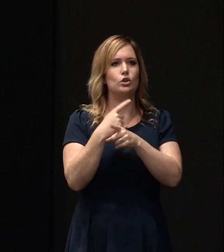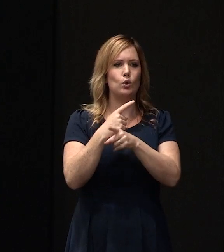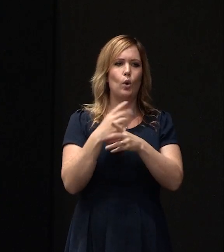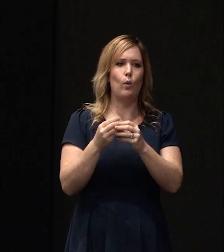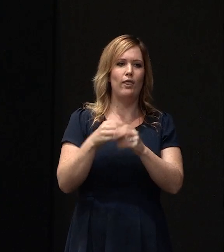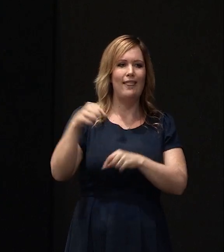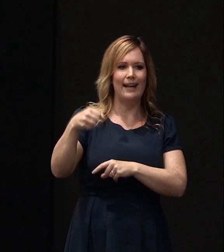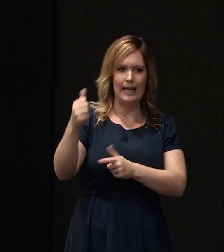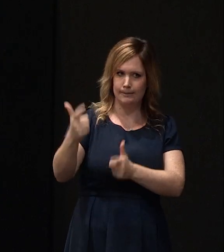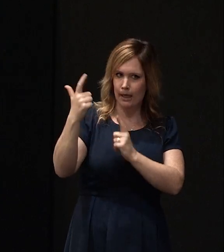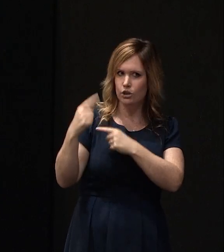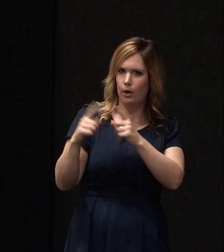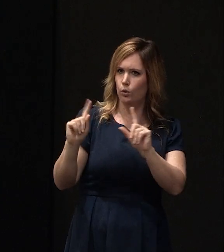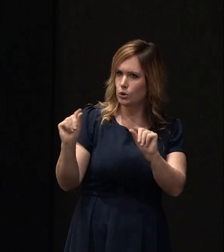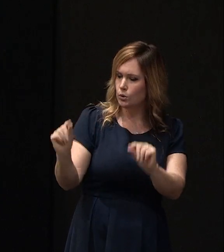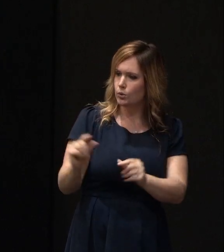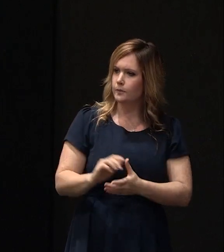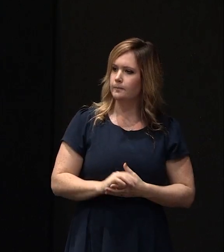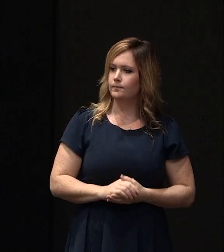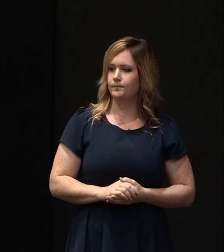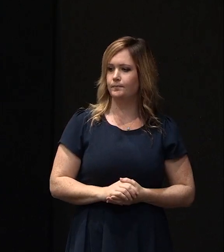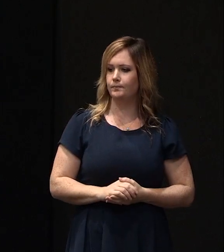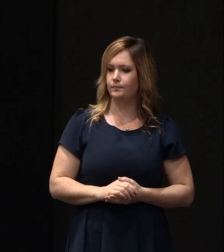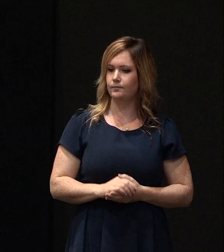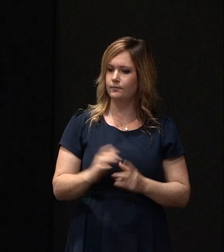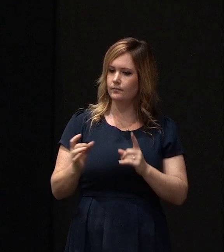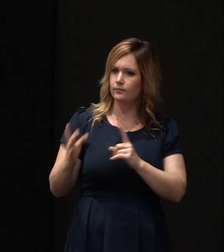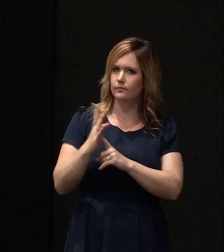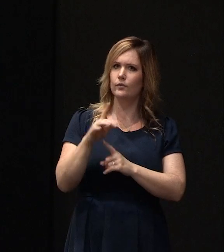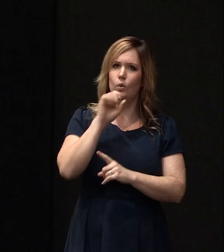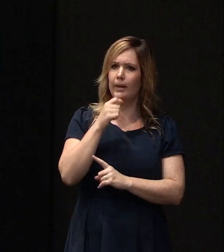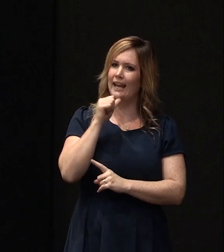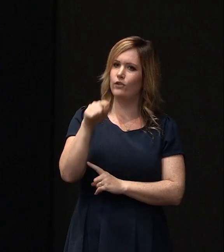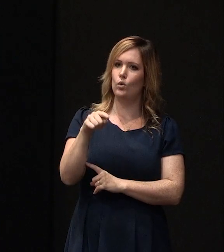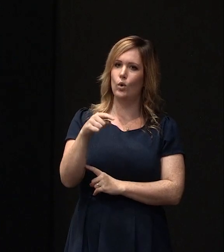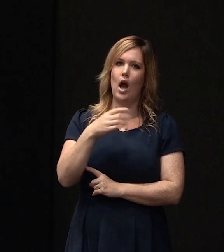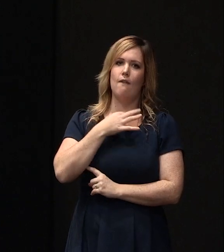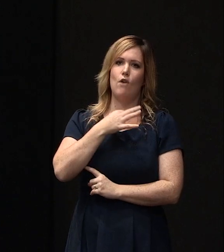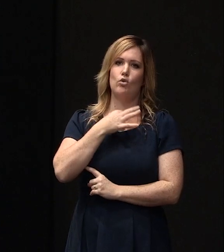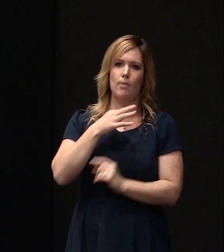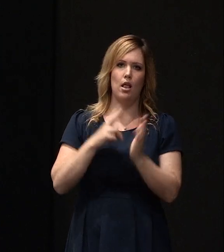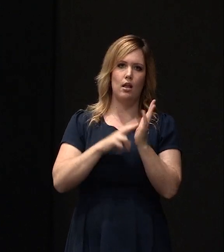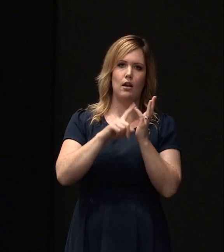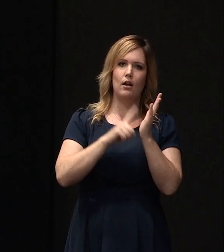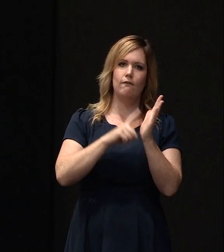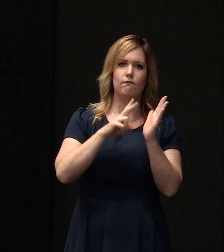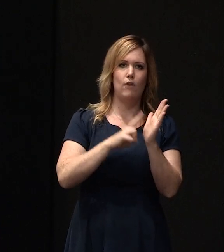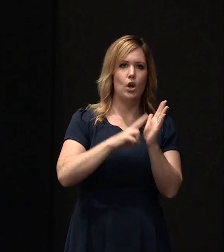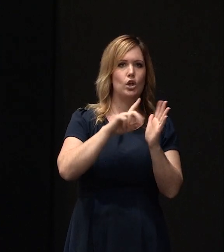your case manager and we'll see what we can do. I obviously, priority would be to see if you're a vulnerable customer and get you at the front of our program of work and